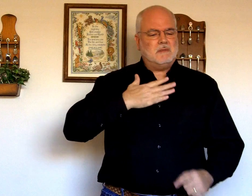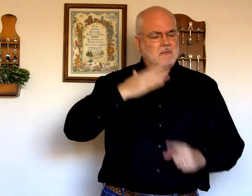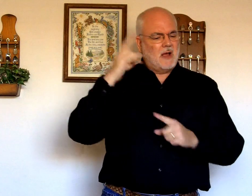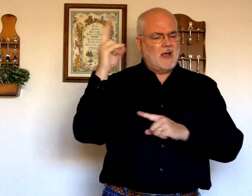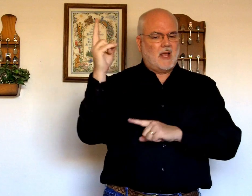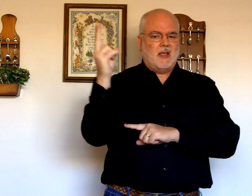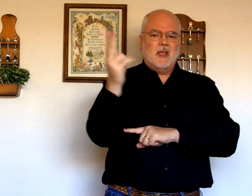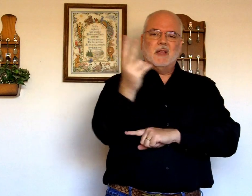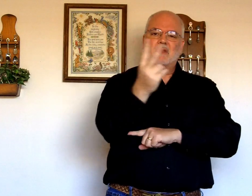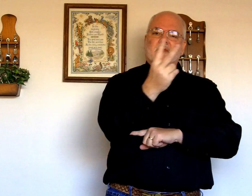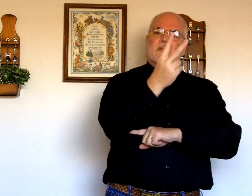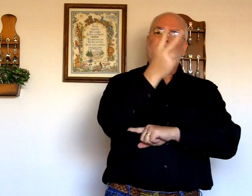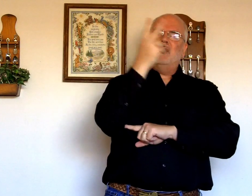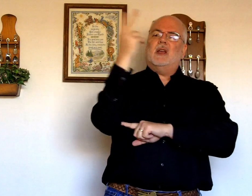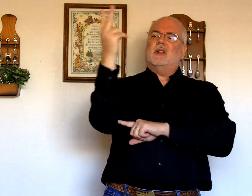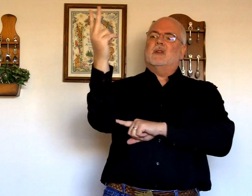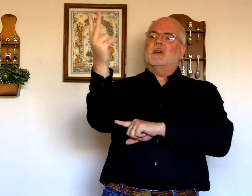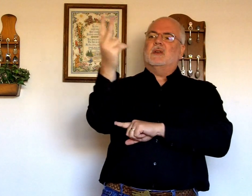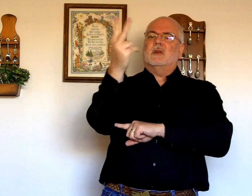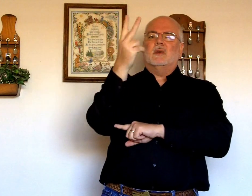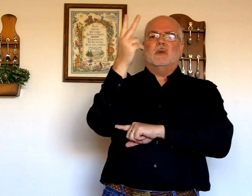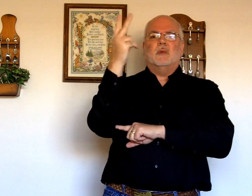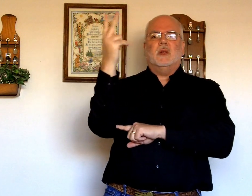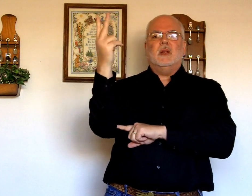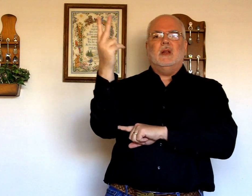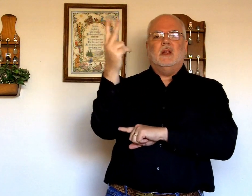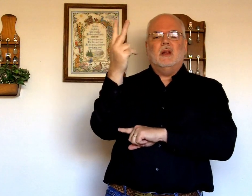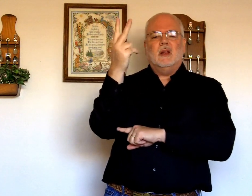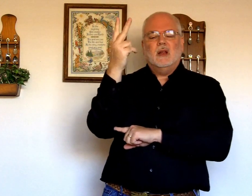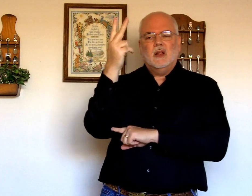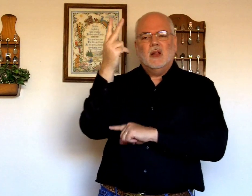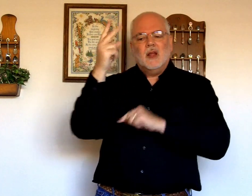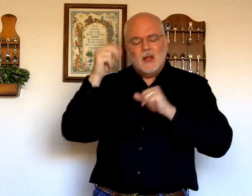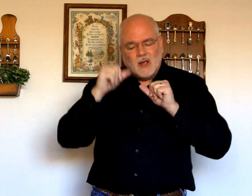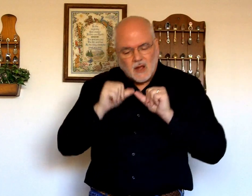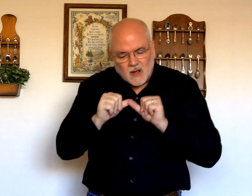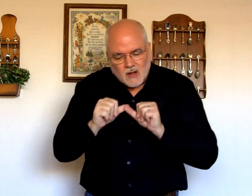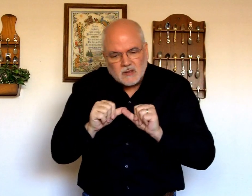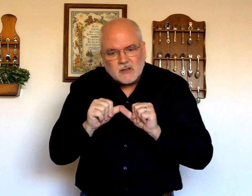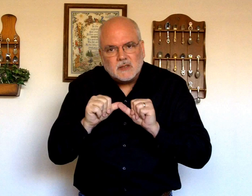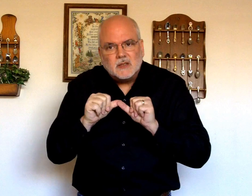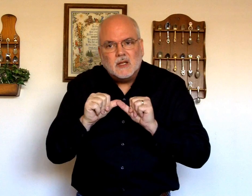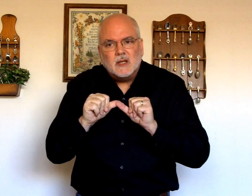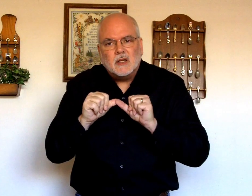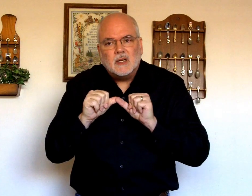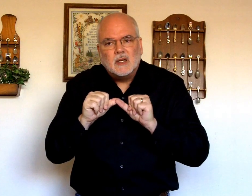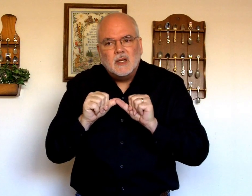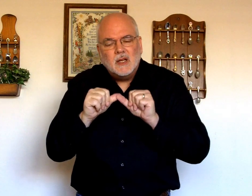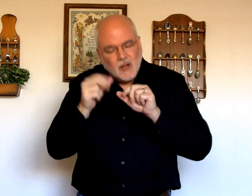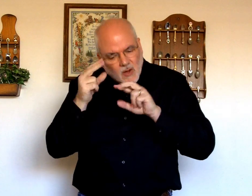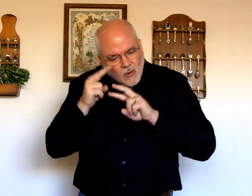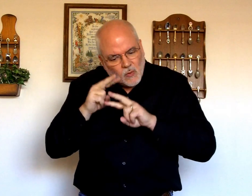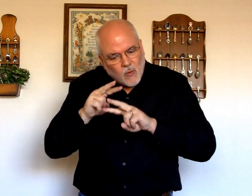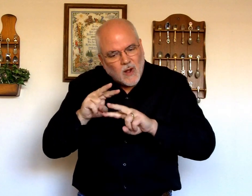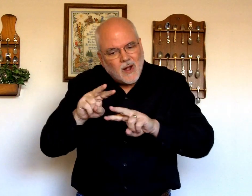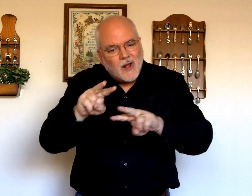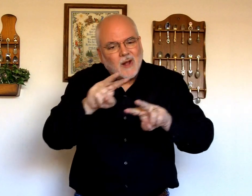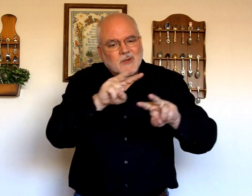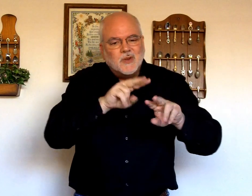constantly watching